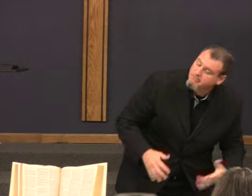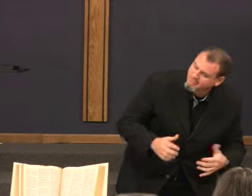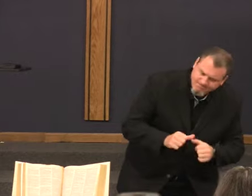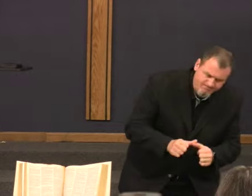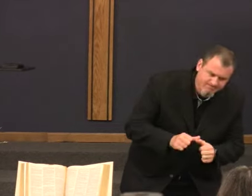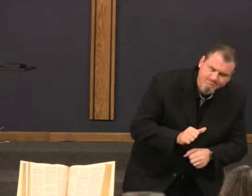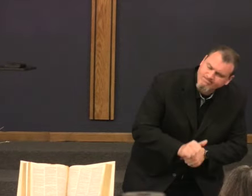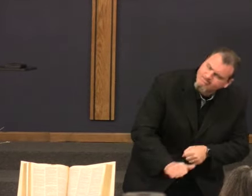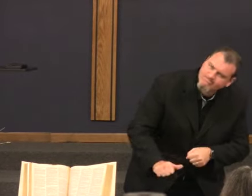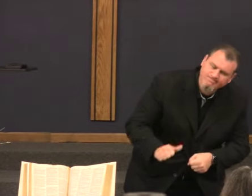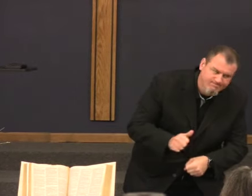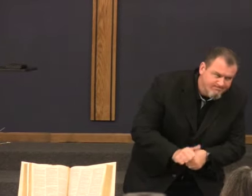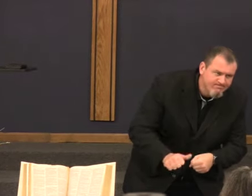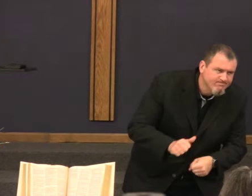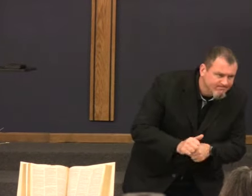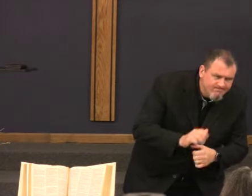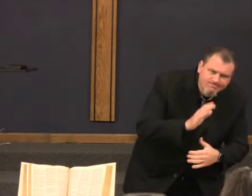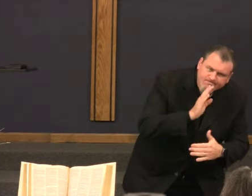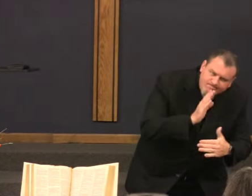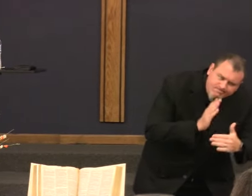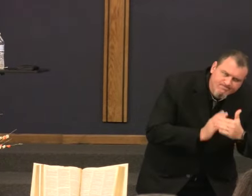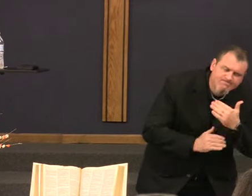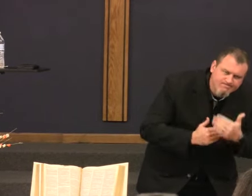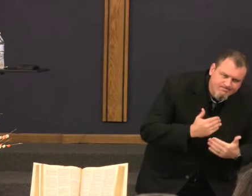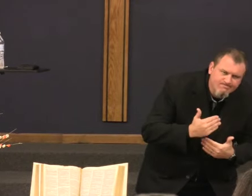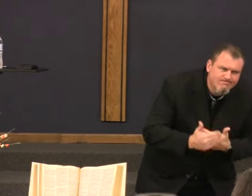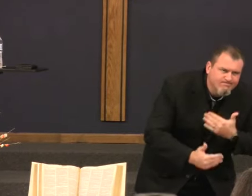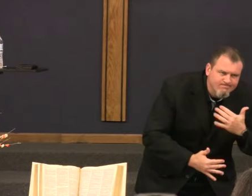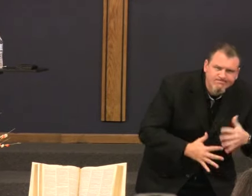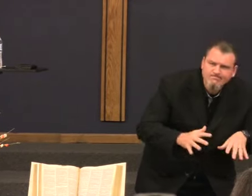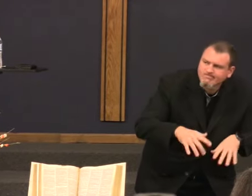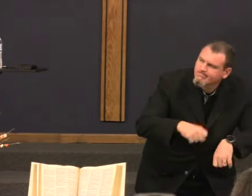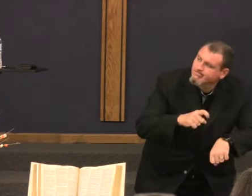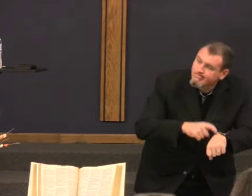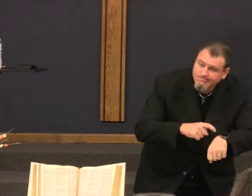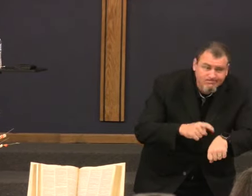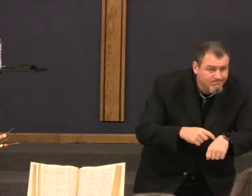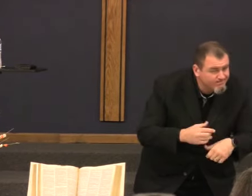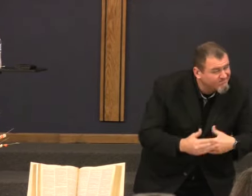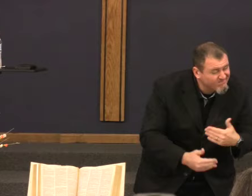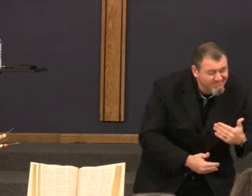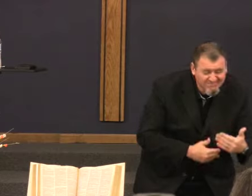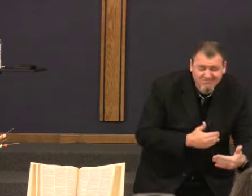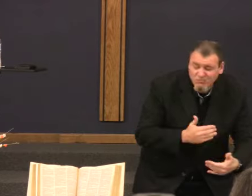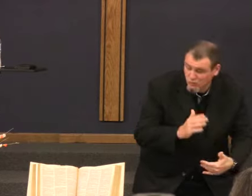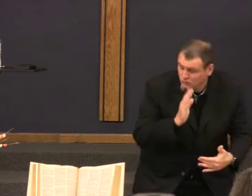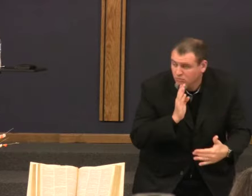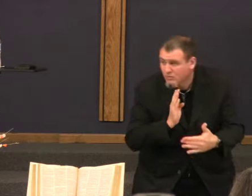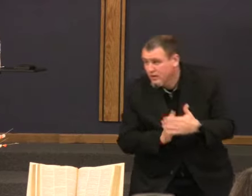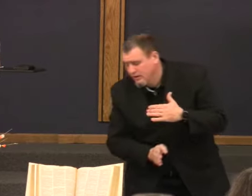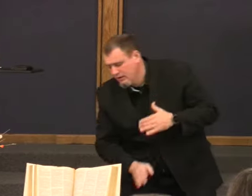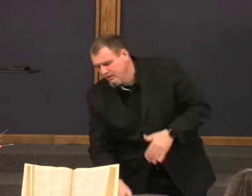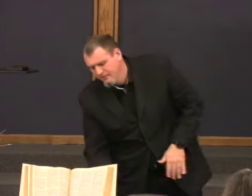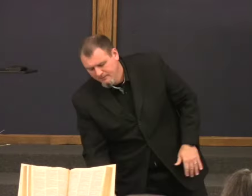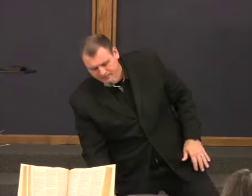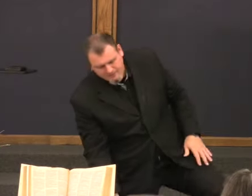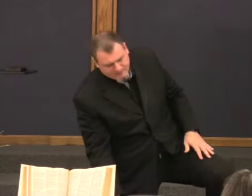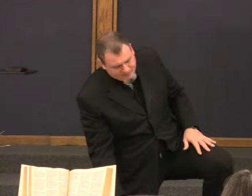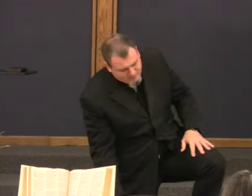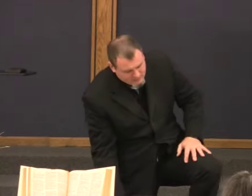work, and keep going, even though it's frustrating and painful,